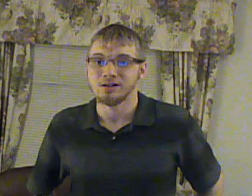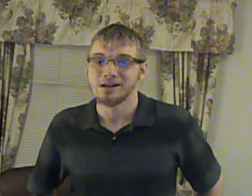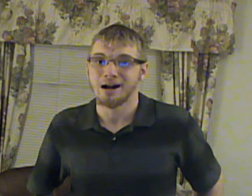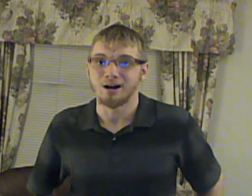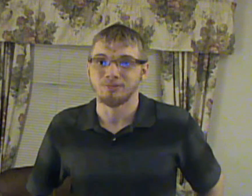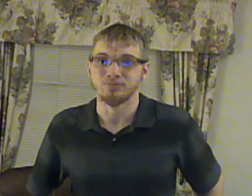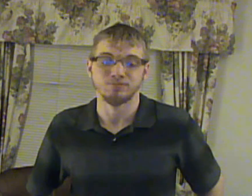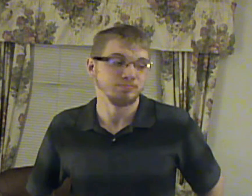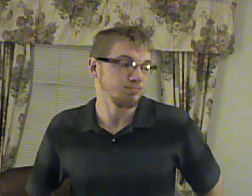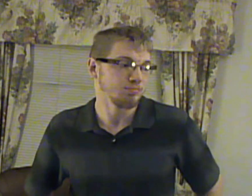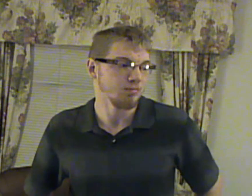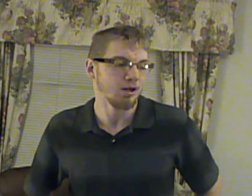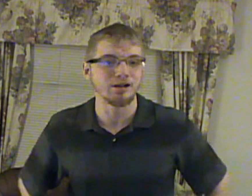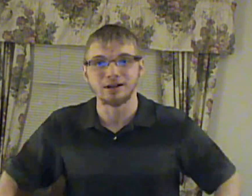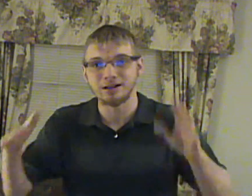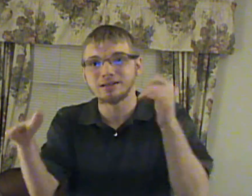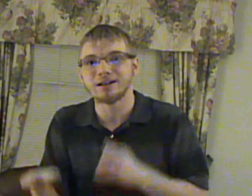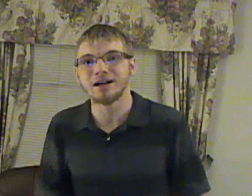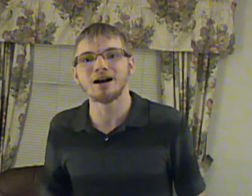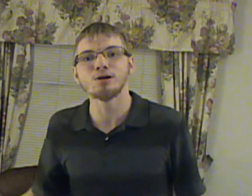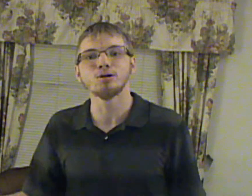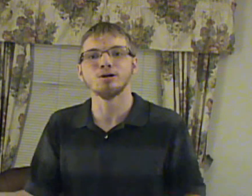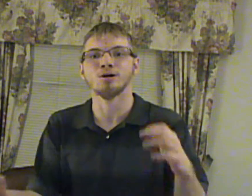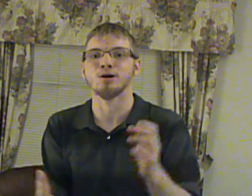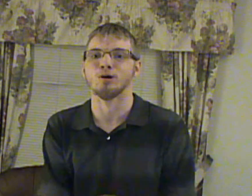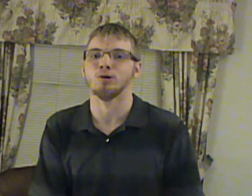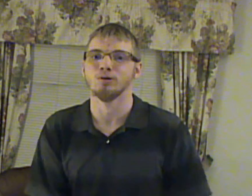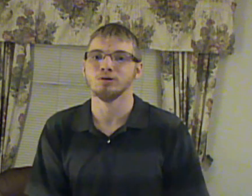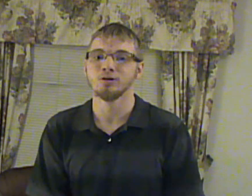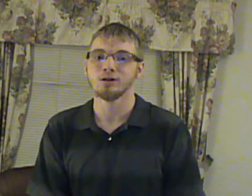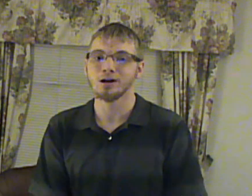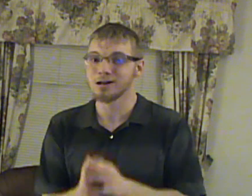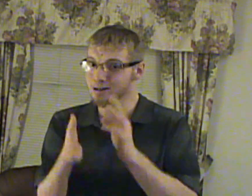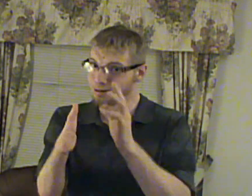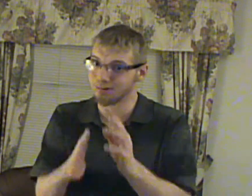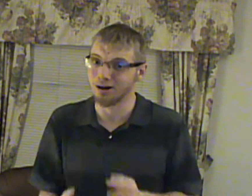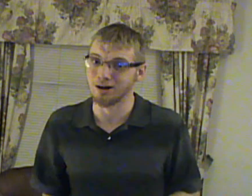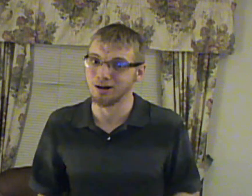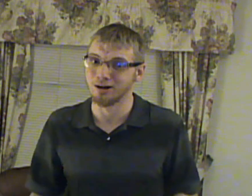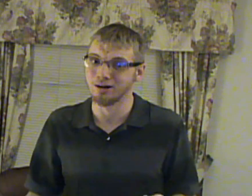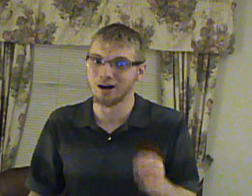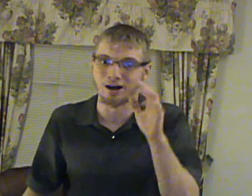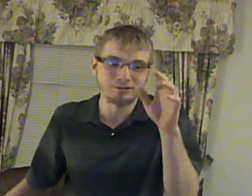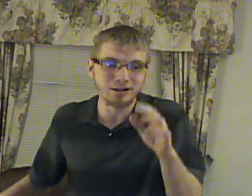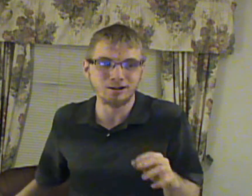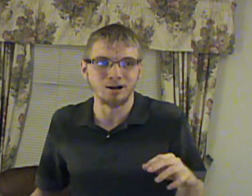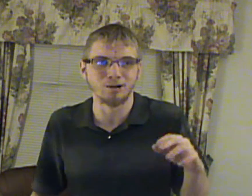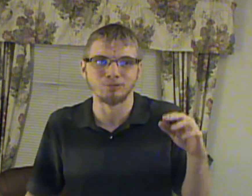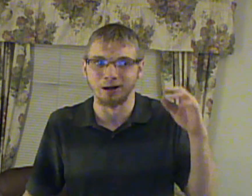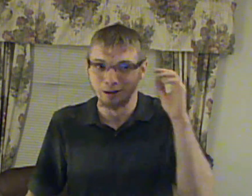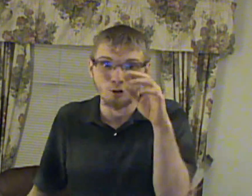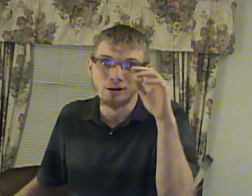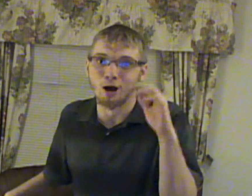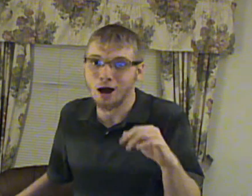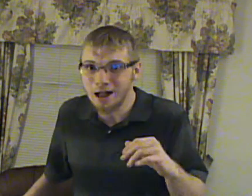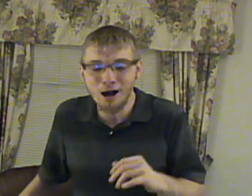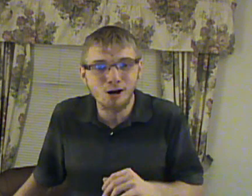yeah. And, I don't know if you were having a video with your channel,